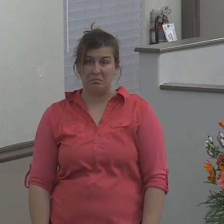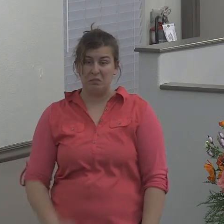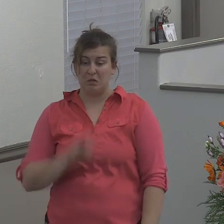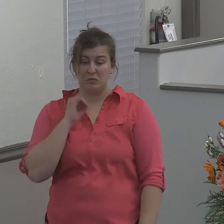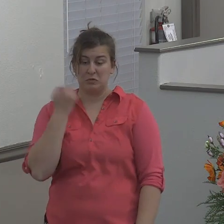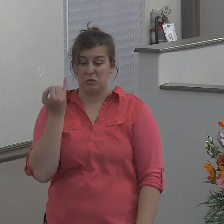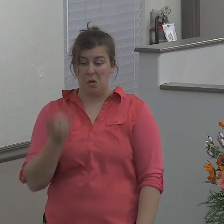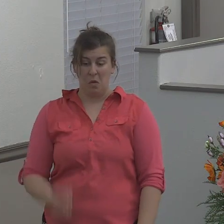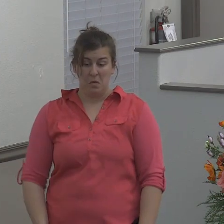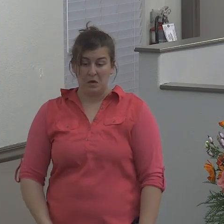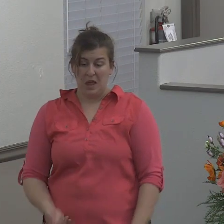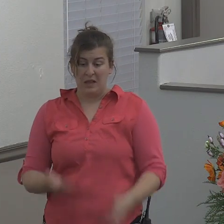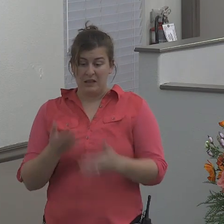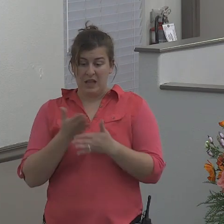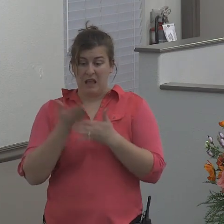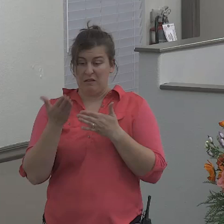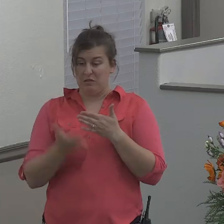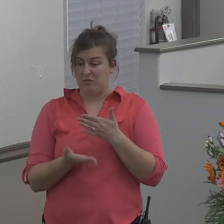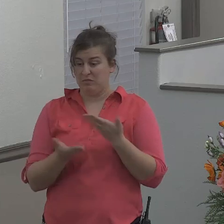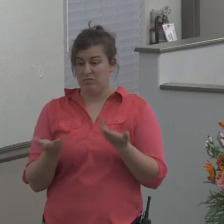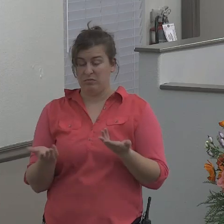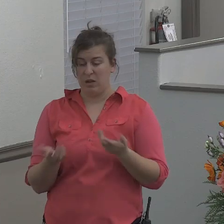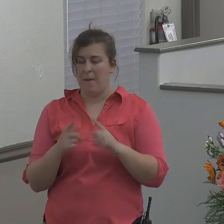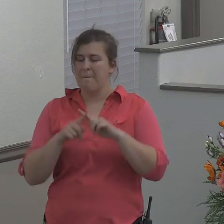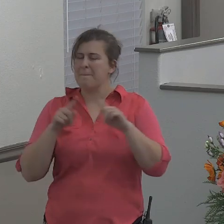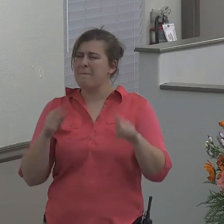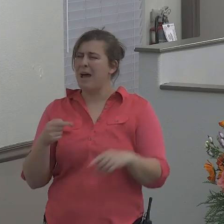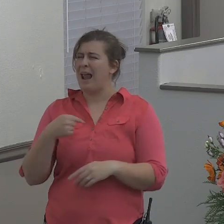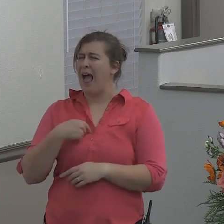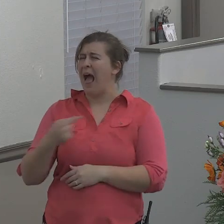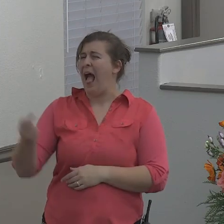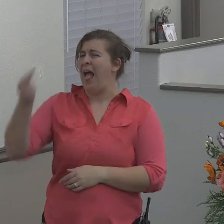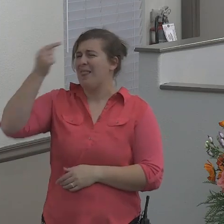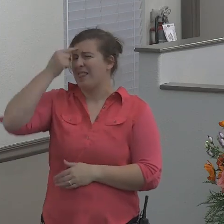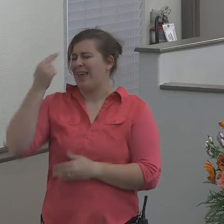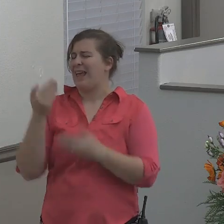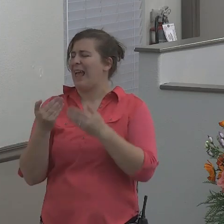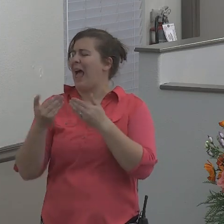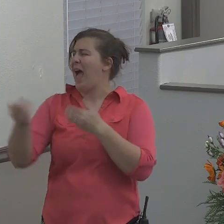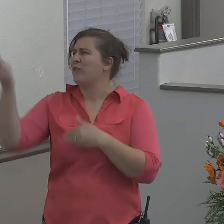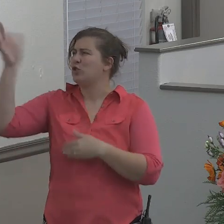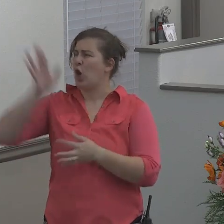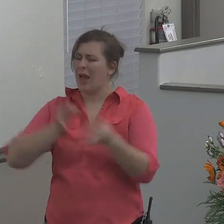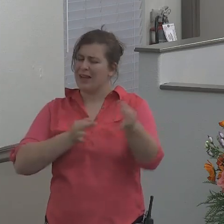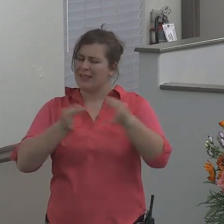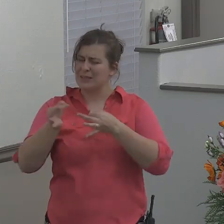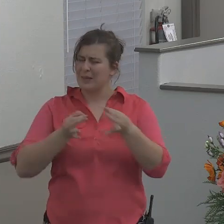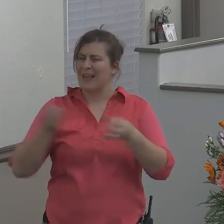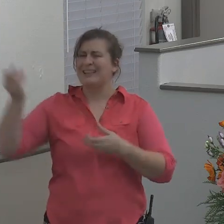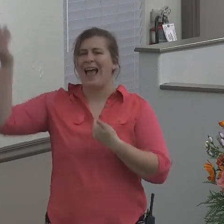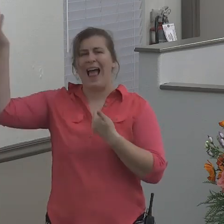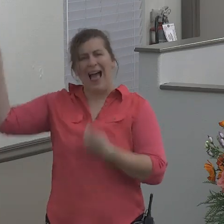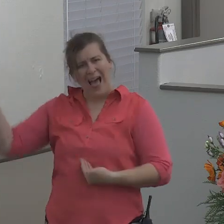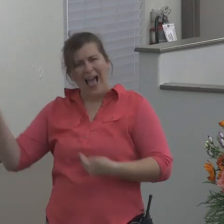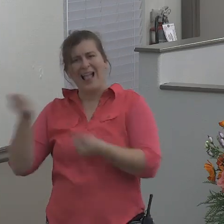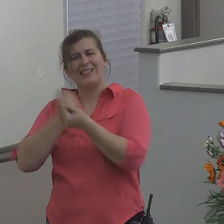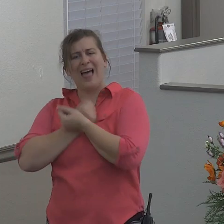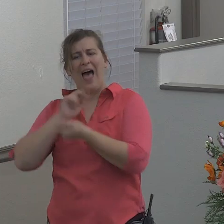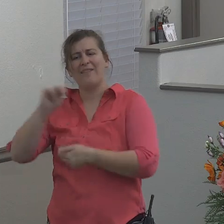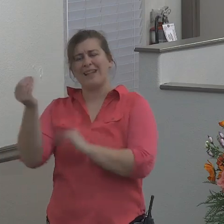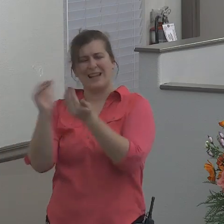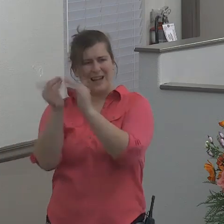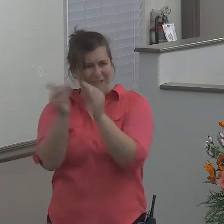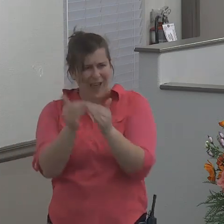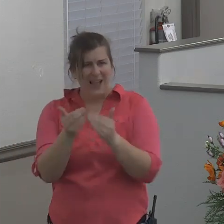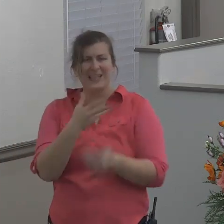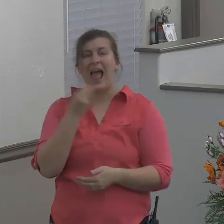but I think after this after God explained to him that he loved the Ninevites and that he loved